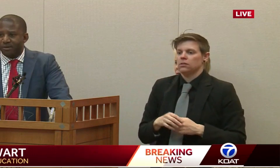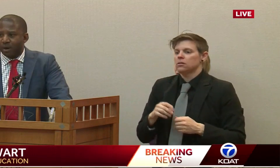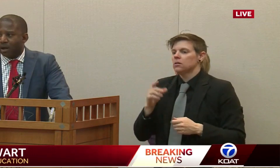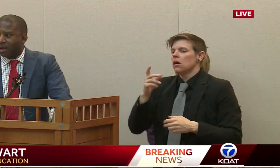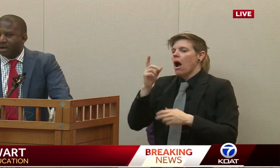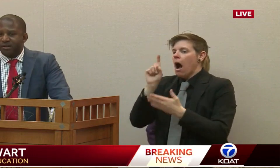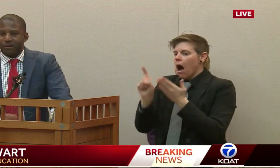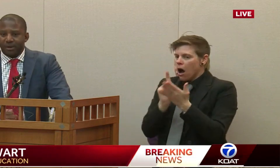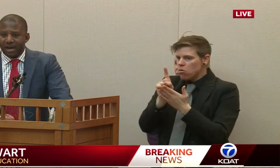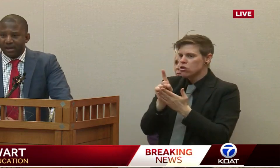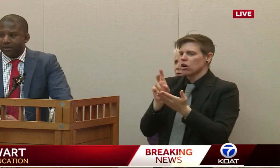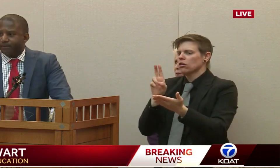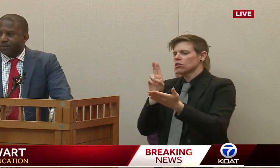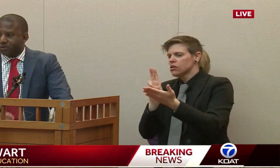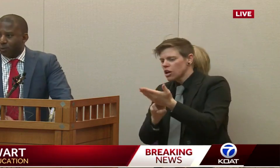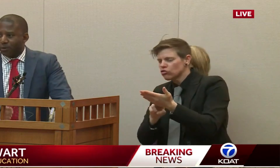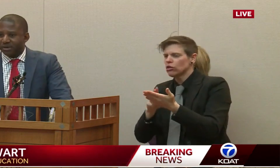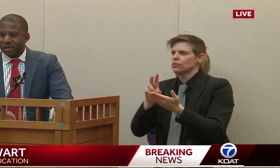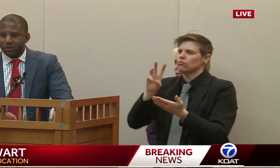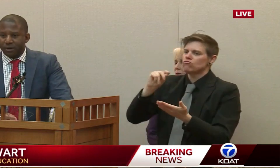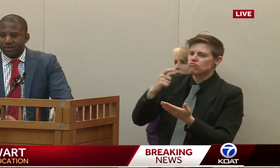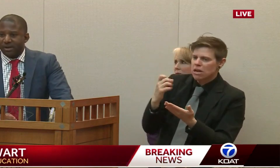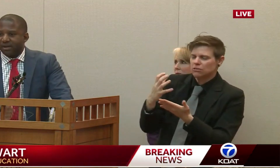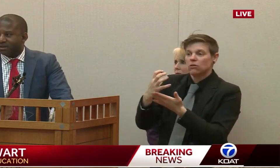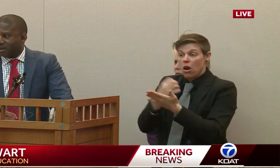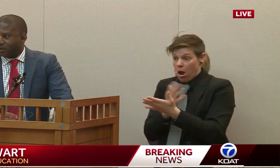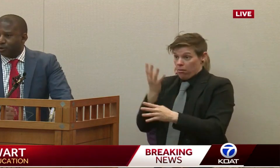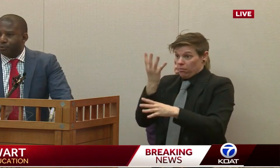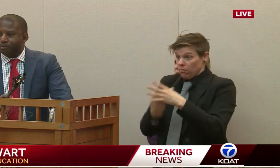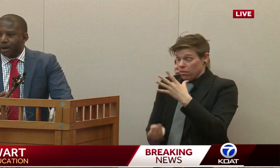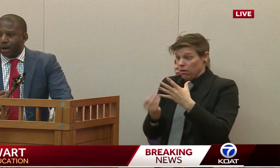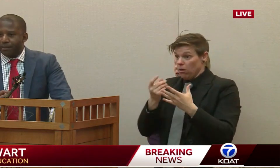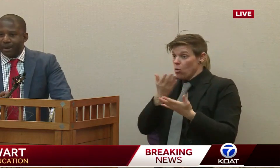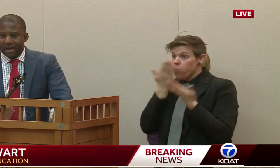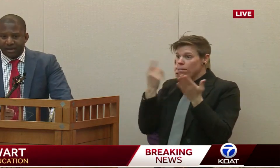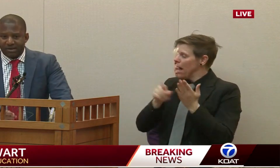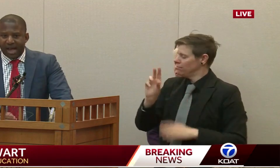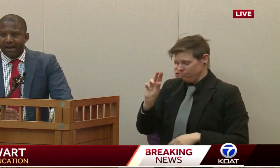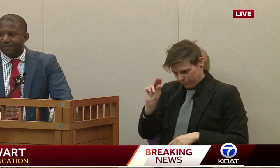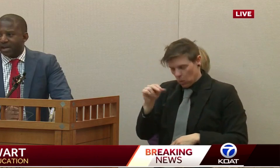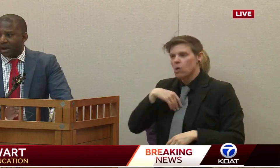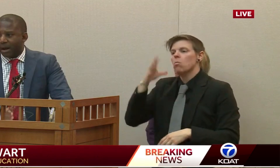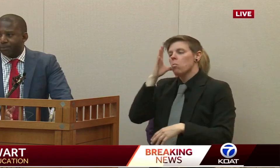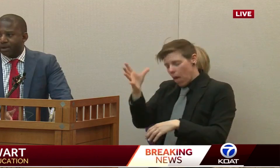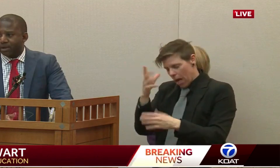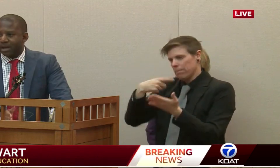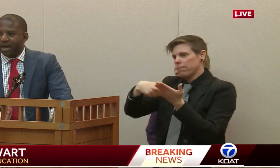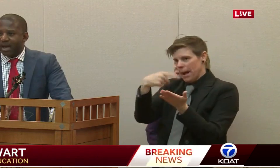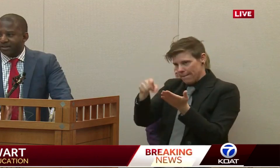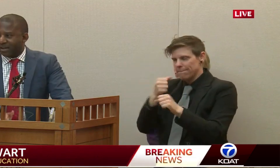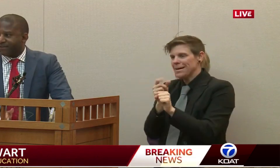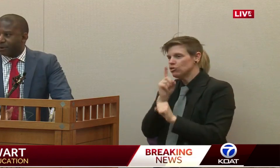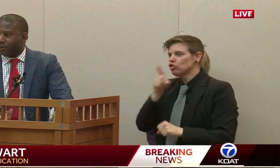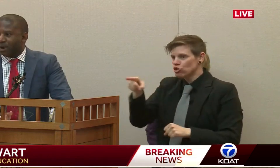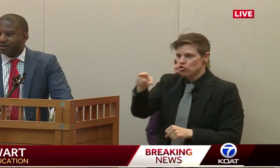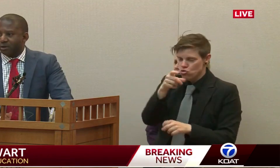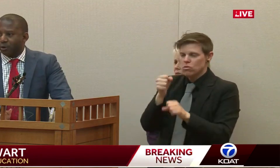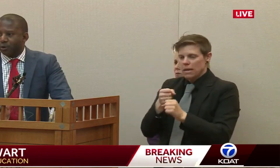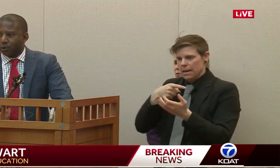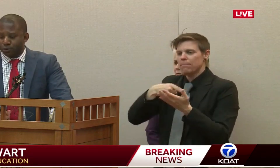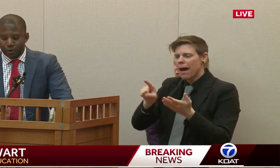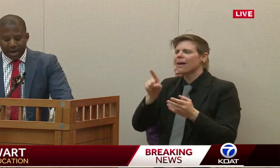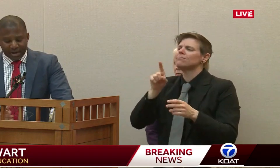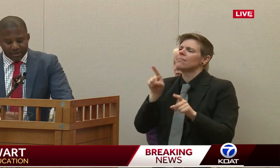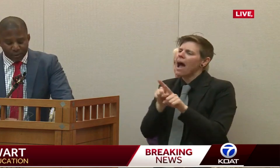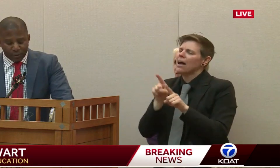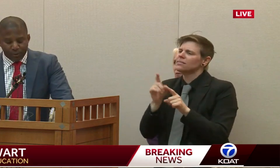wage gaps as well. So again, schools and districts continue paying staff and operating as if there was